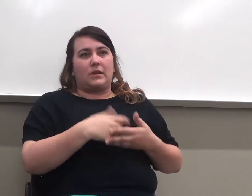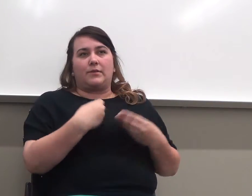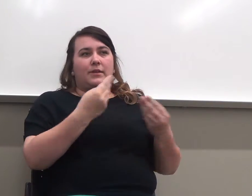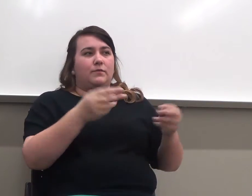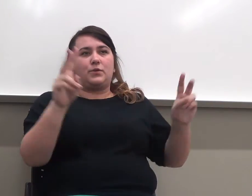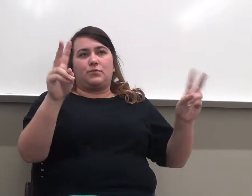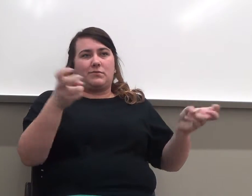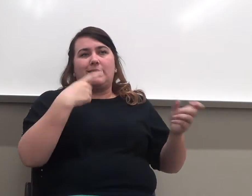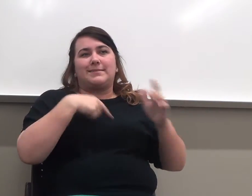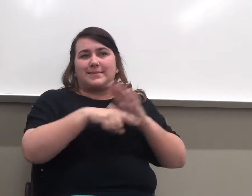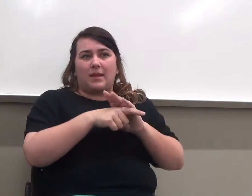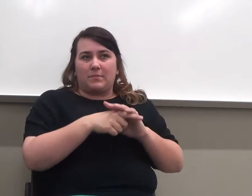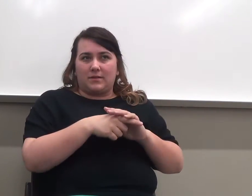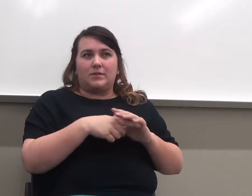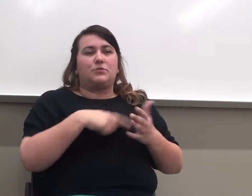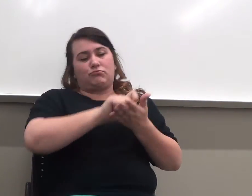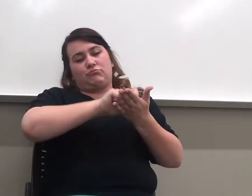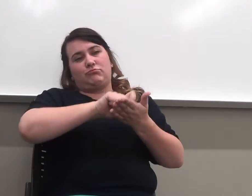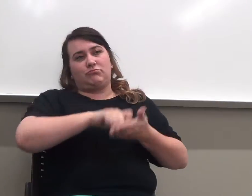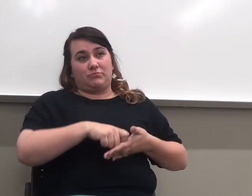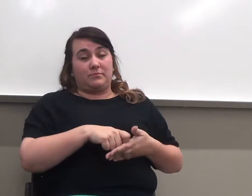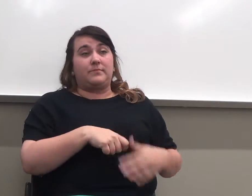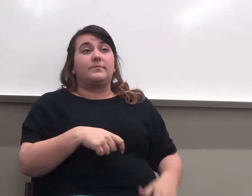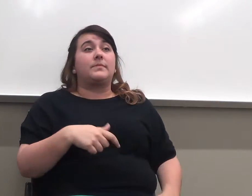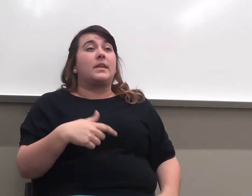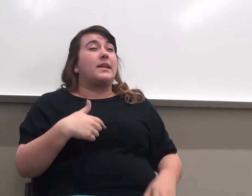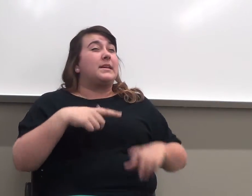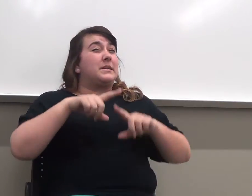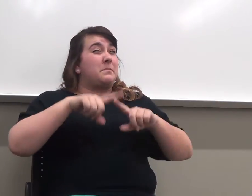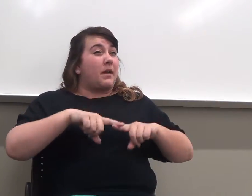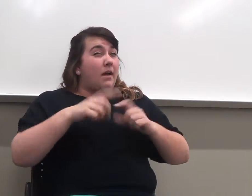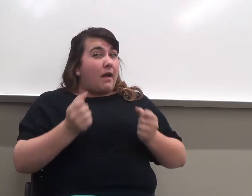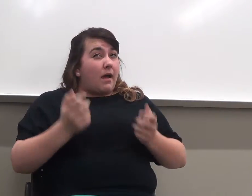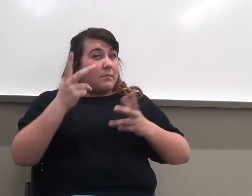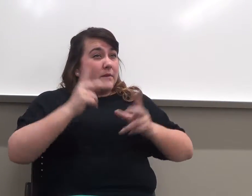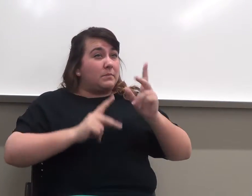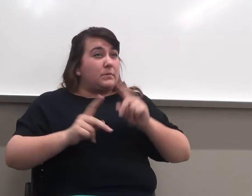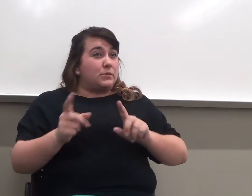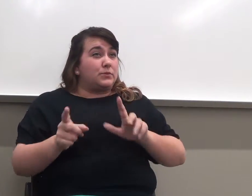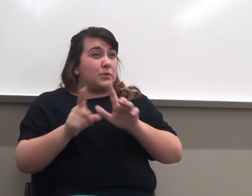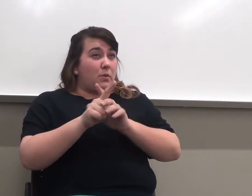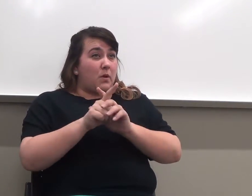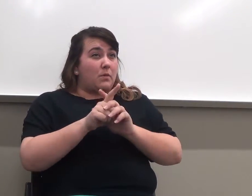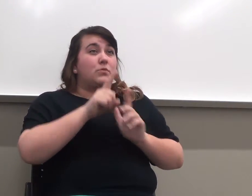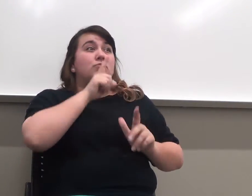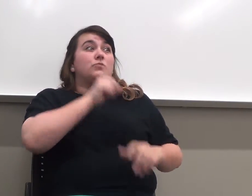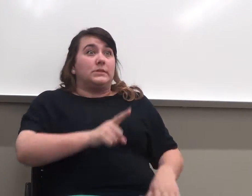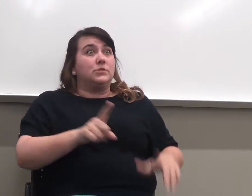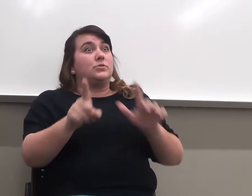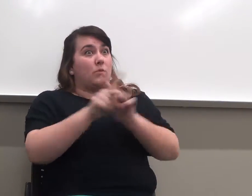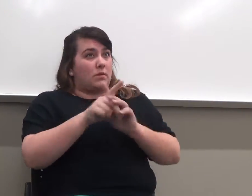assignment. I am, but depending on how many people are really here, we're going to have enough seats.